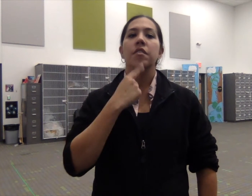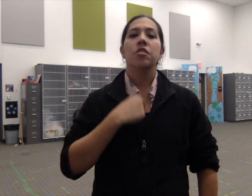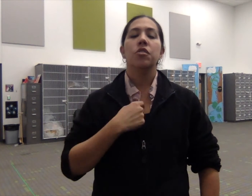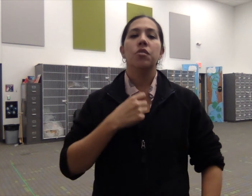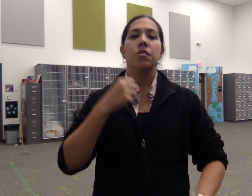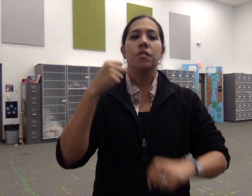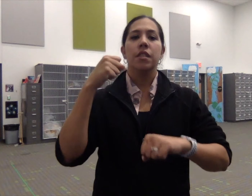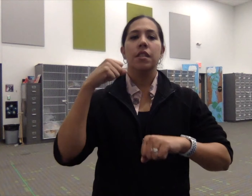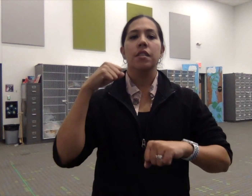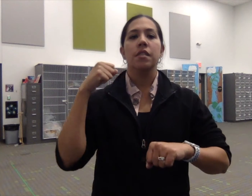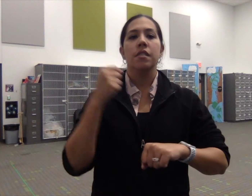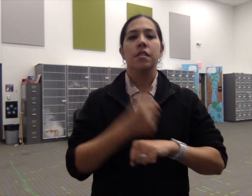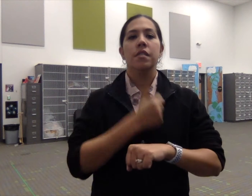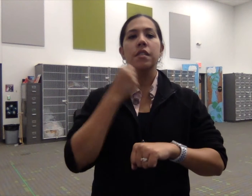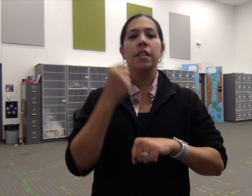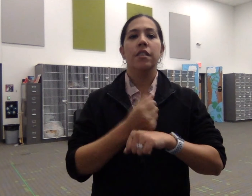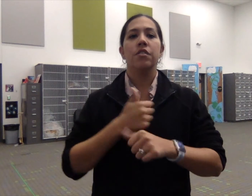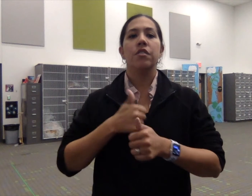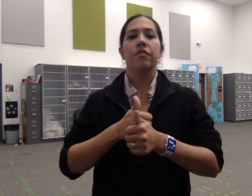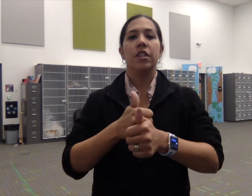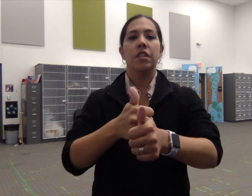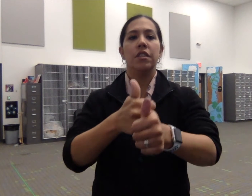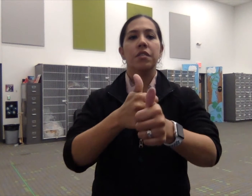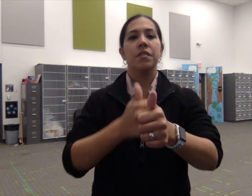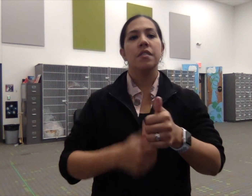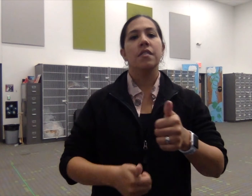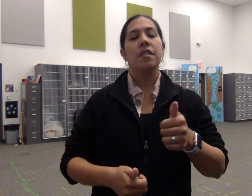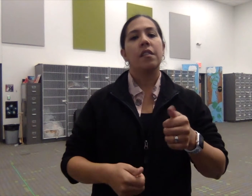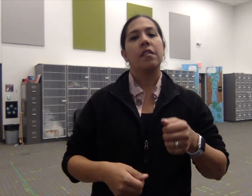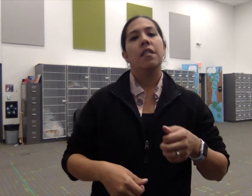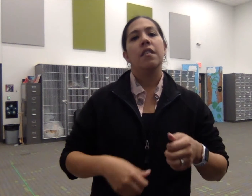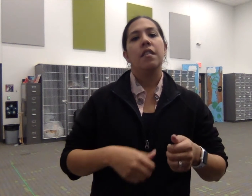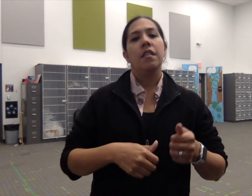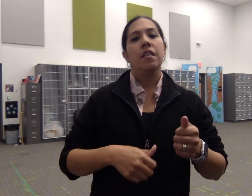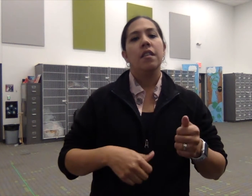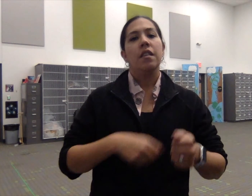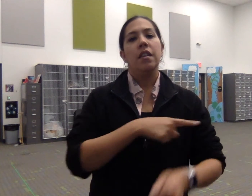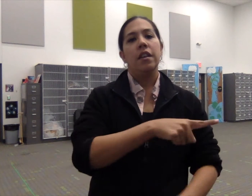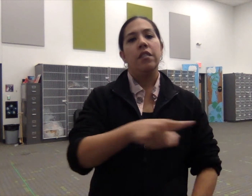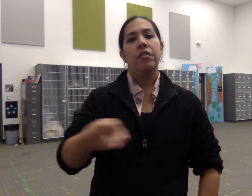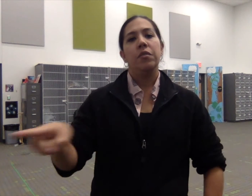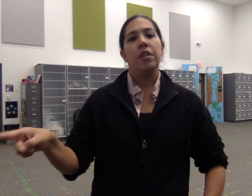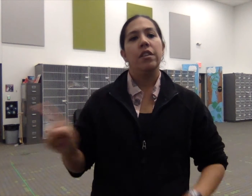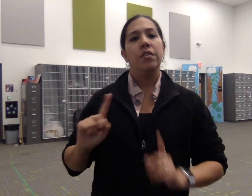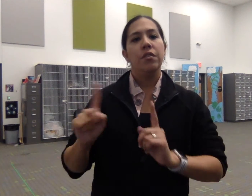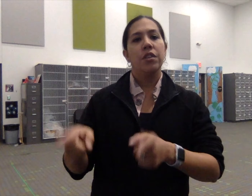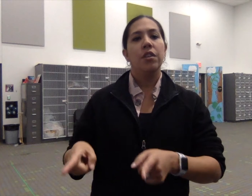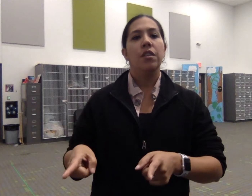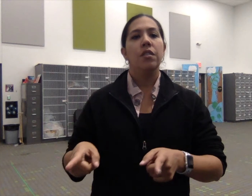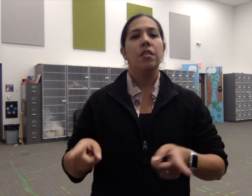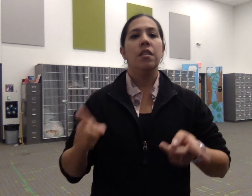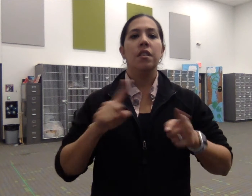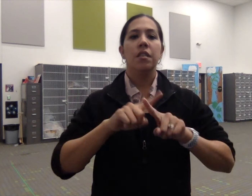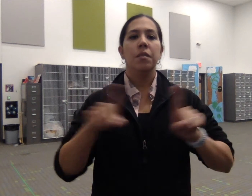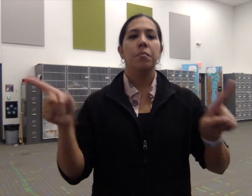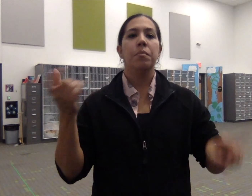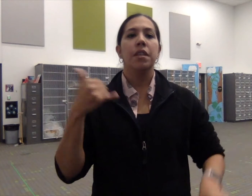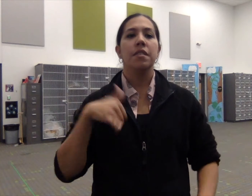told danger follows everywhere you go but